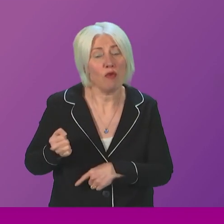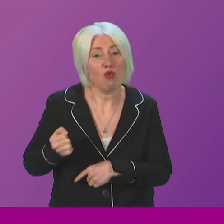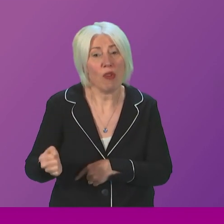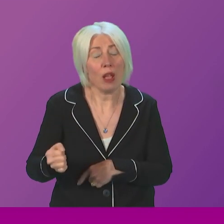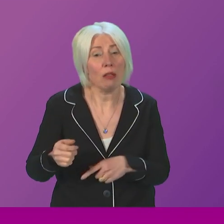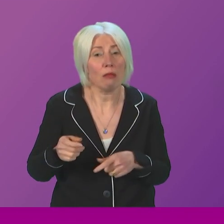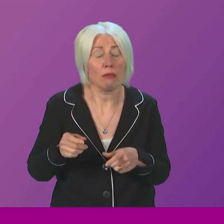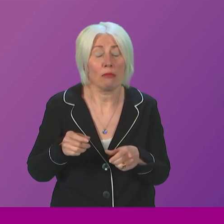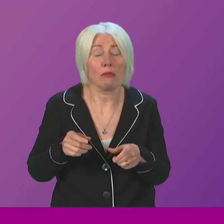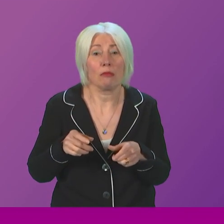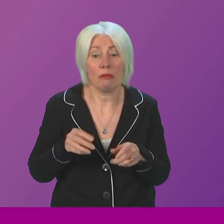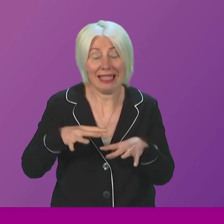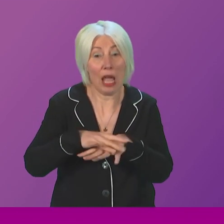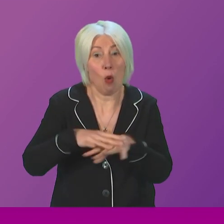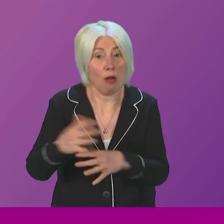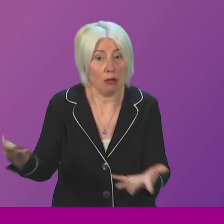Douglas Ross.